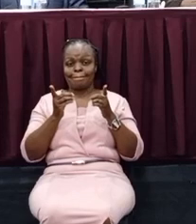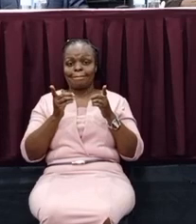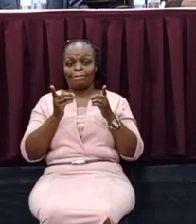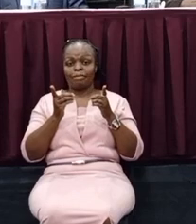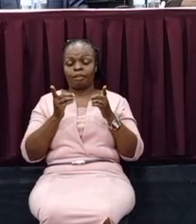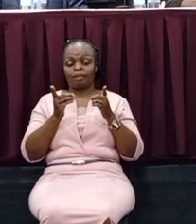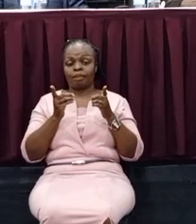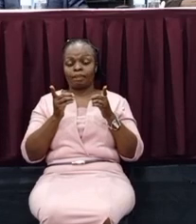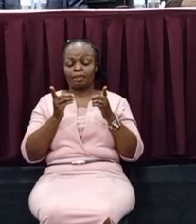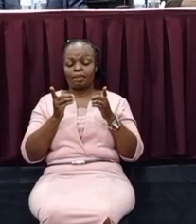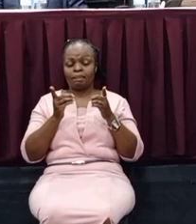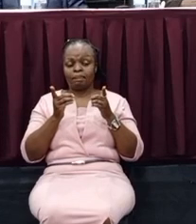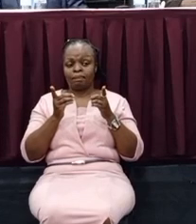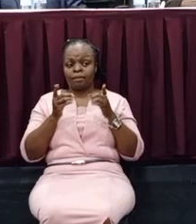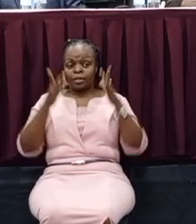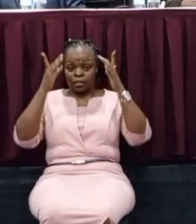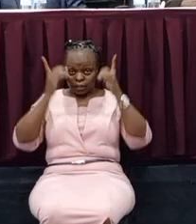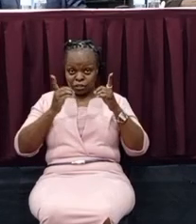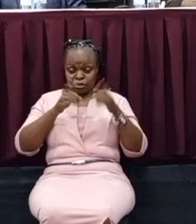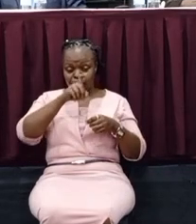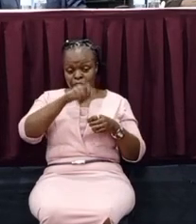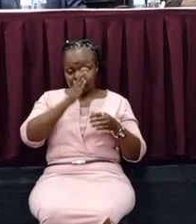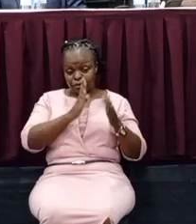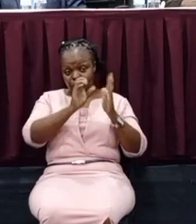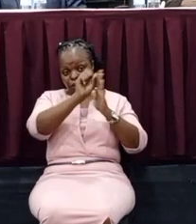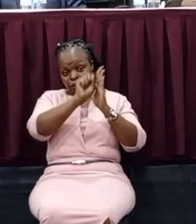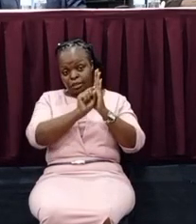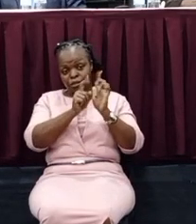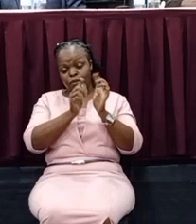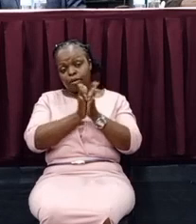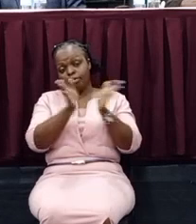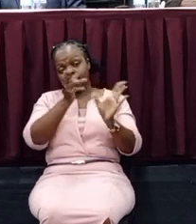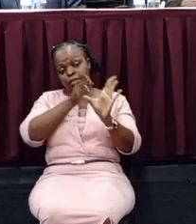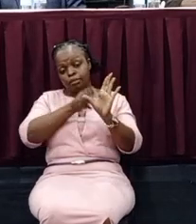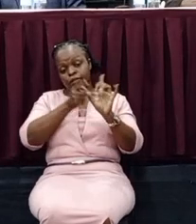Decisions are supposed to be subjected to public participation from a public agency.